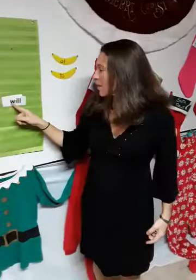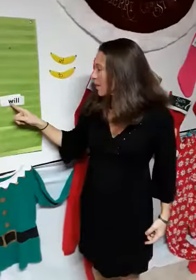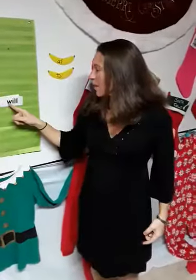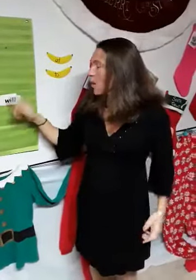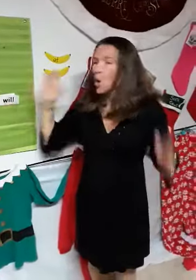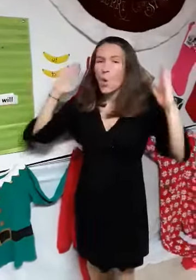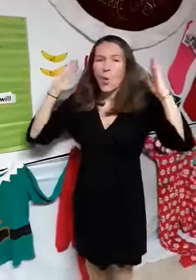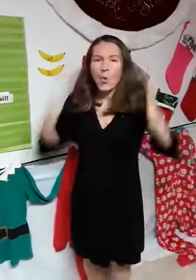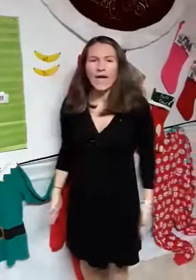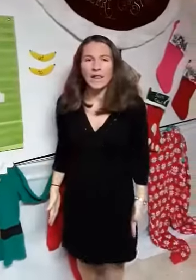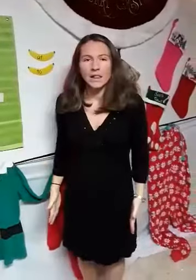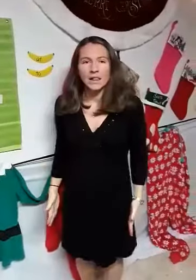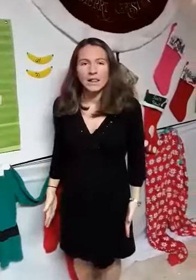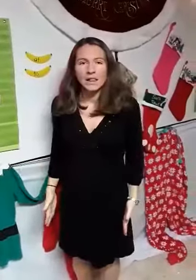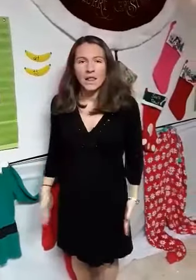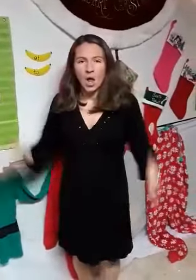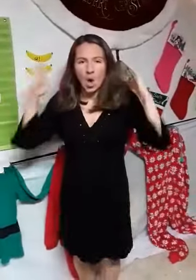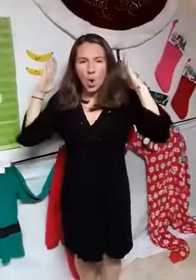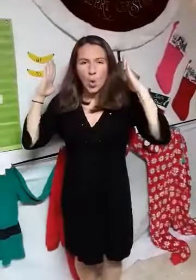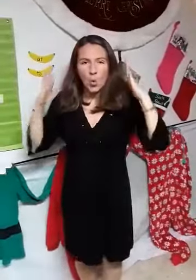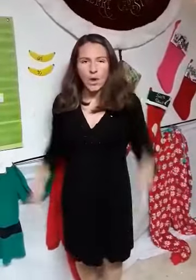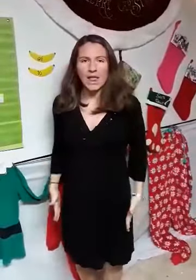Will. Will.